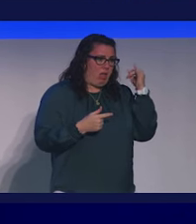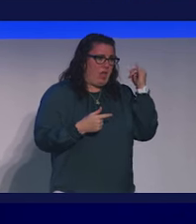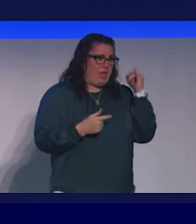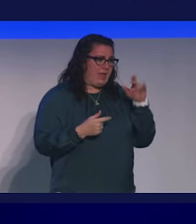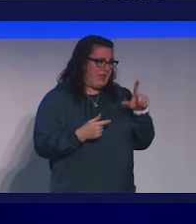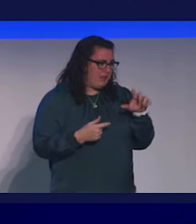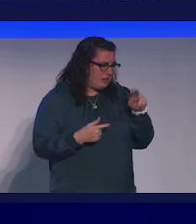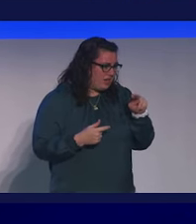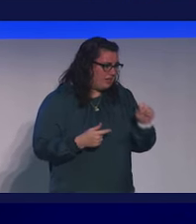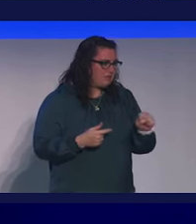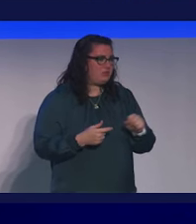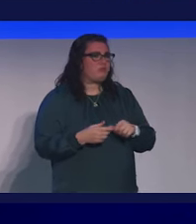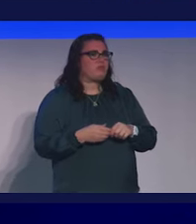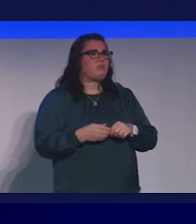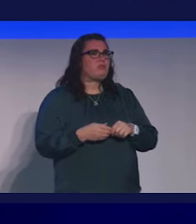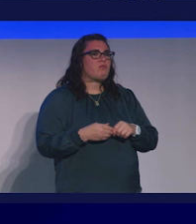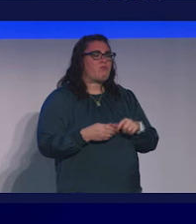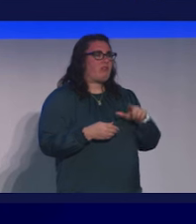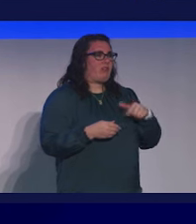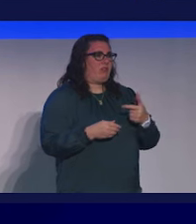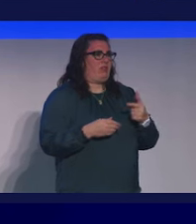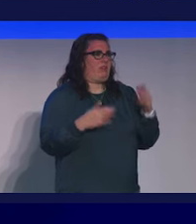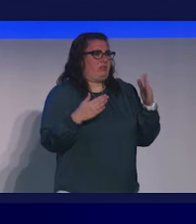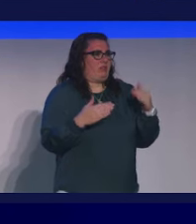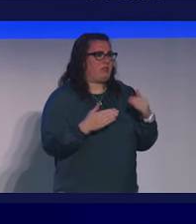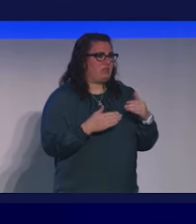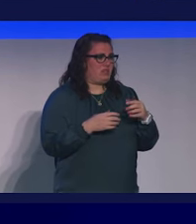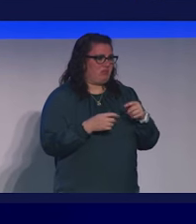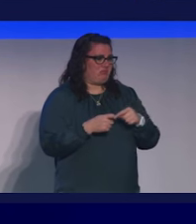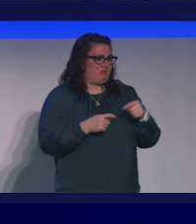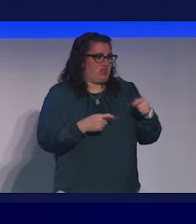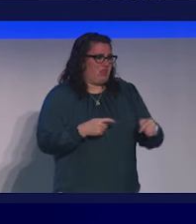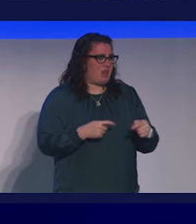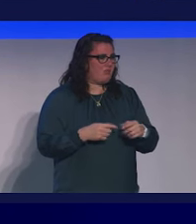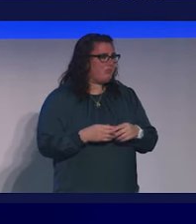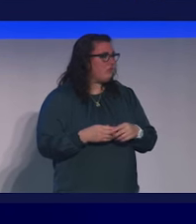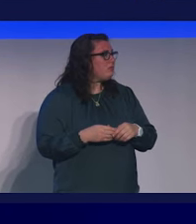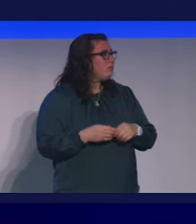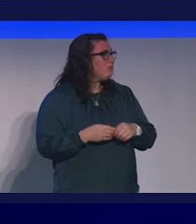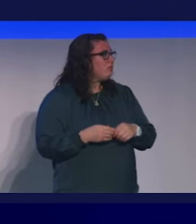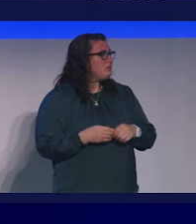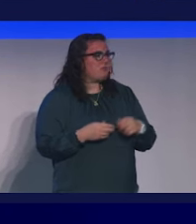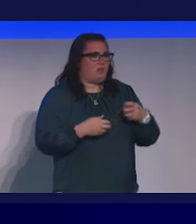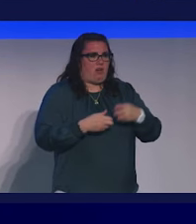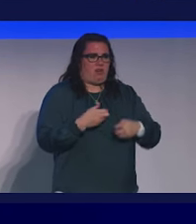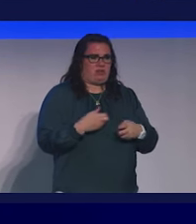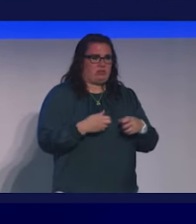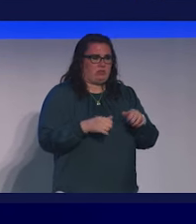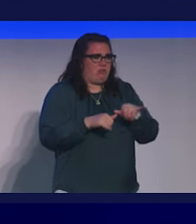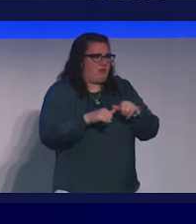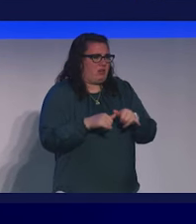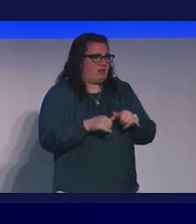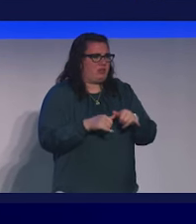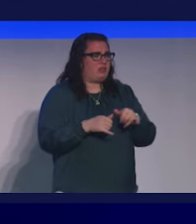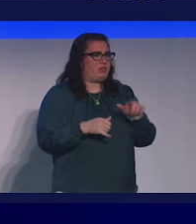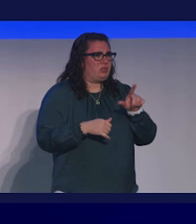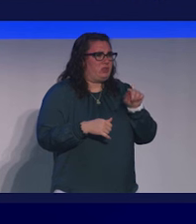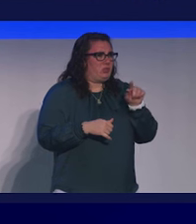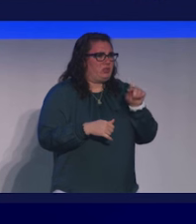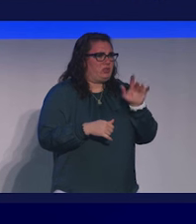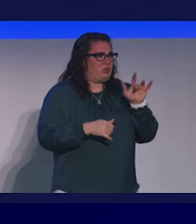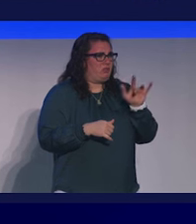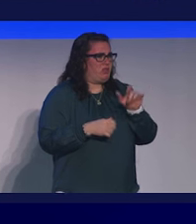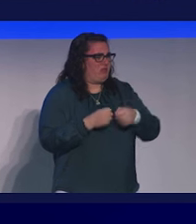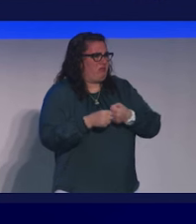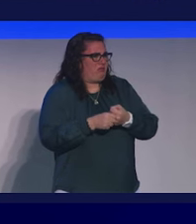that this life expectancy gap is immeasurable at this point? There basically are hardly any studies that even seek to measure this. Last time I looked, it was 20, 25 years